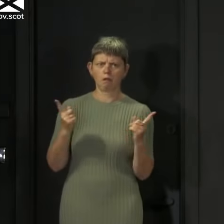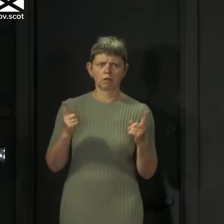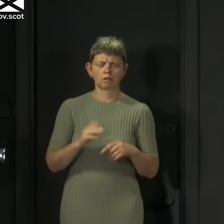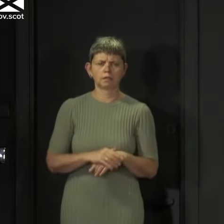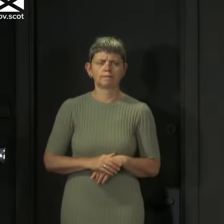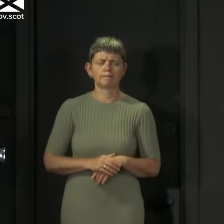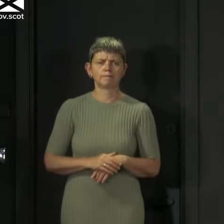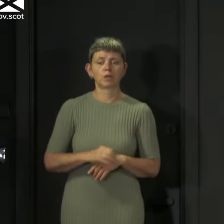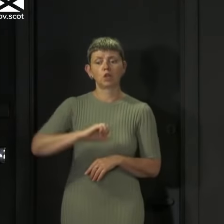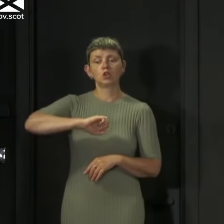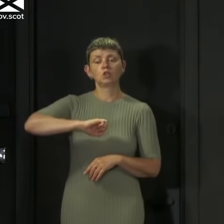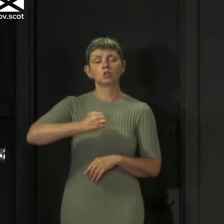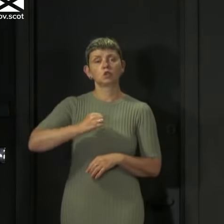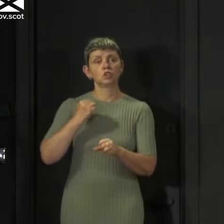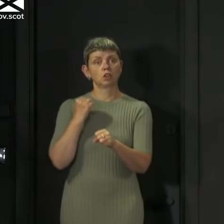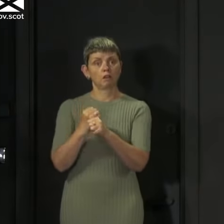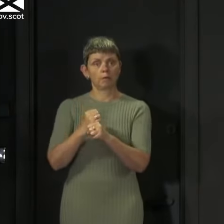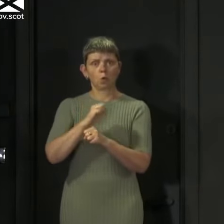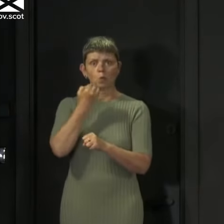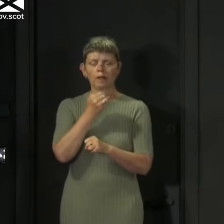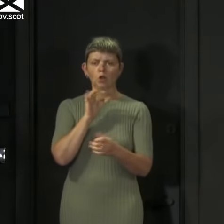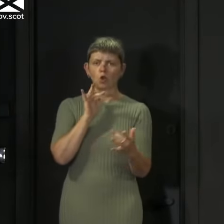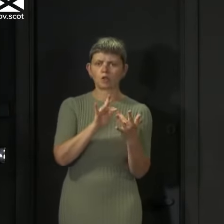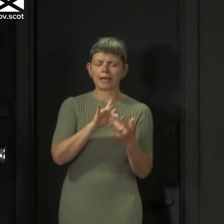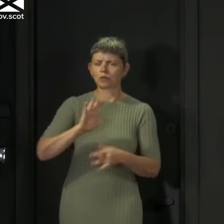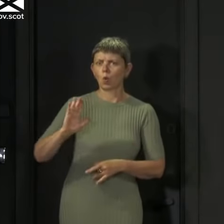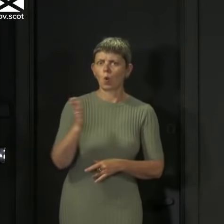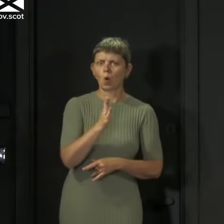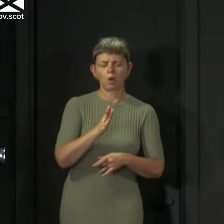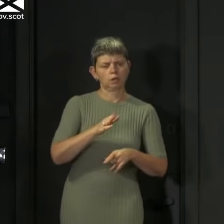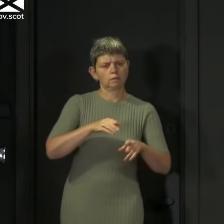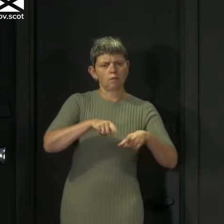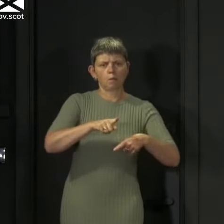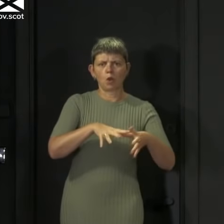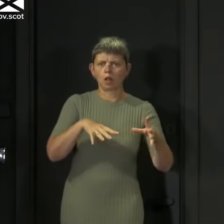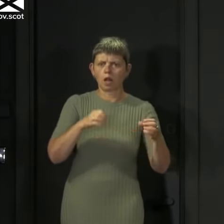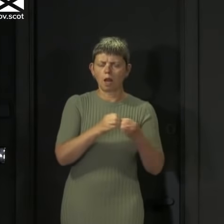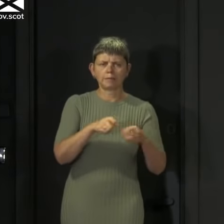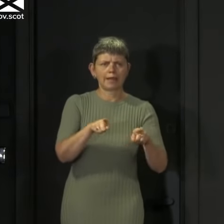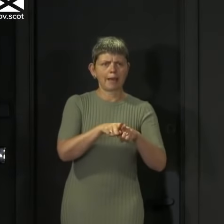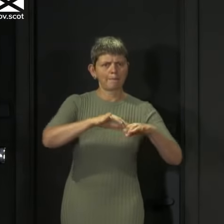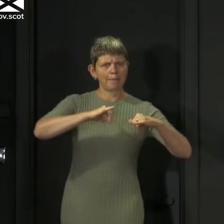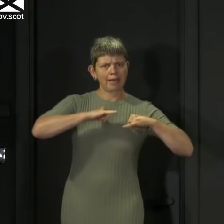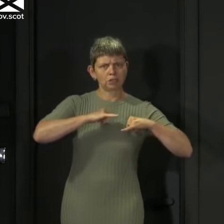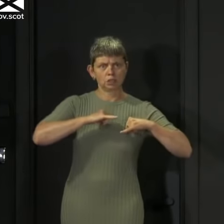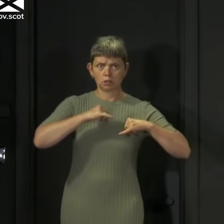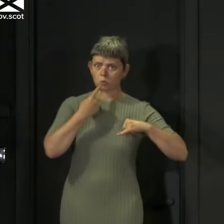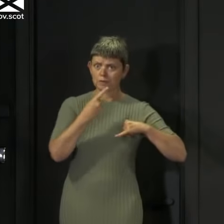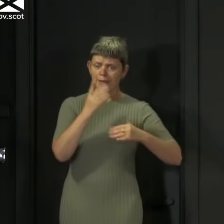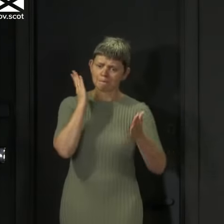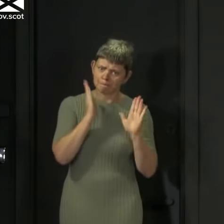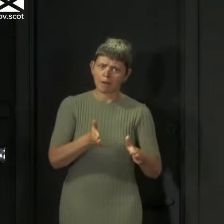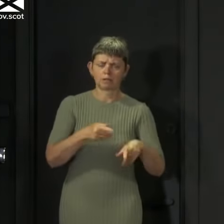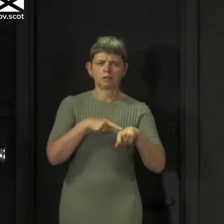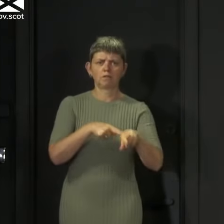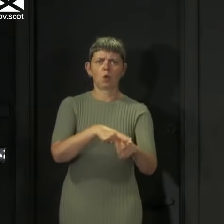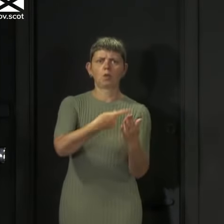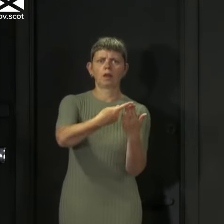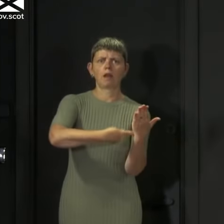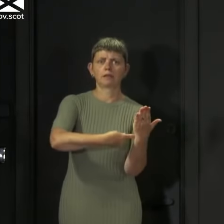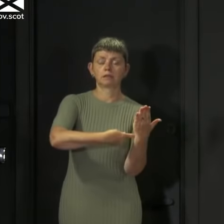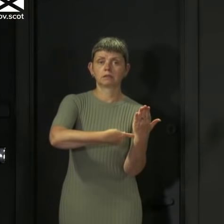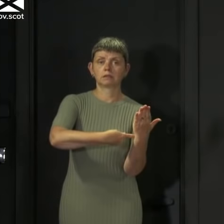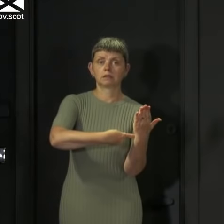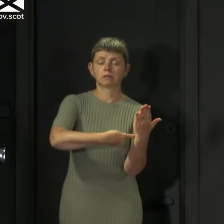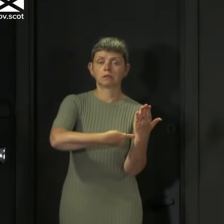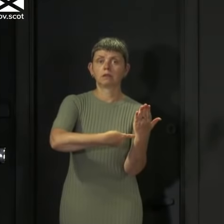be contacting all club captains and managers to emphasise the importance of complying with the guidance but let me take the opportunity to